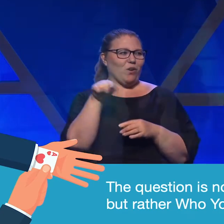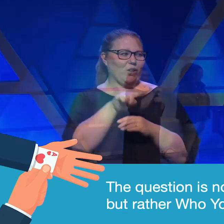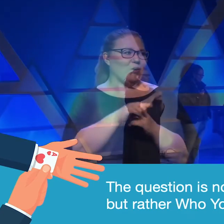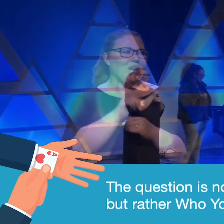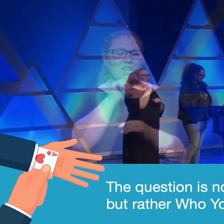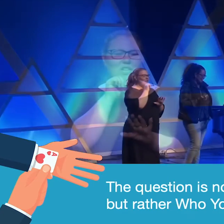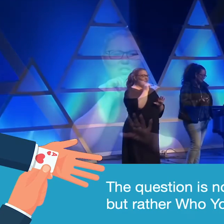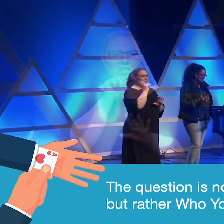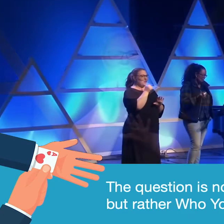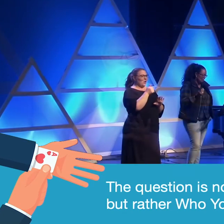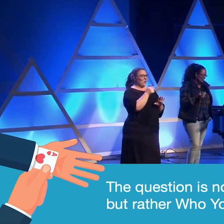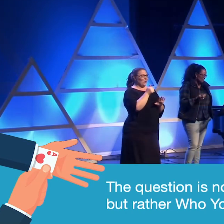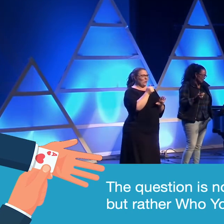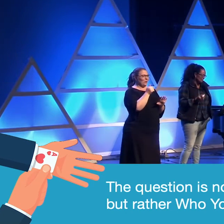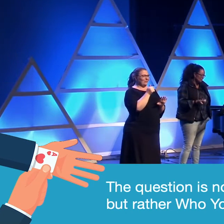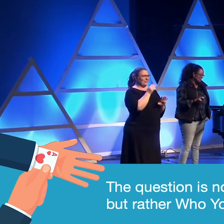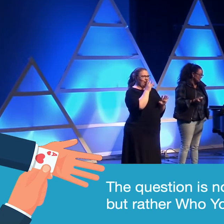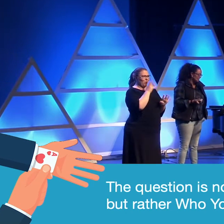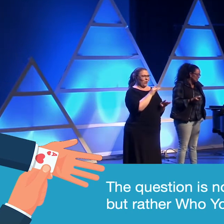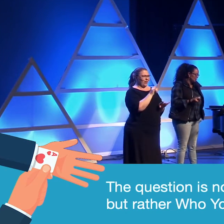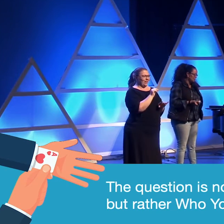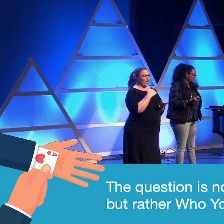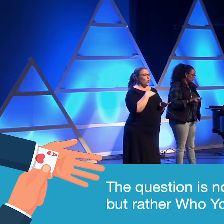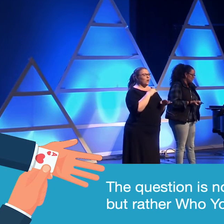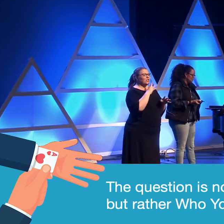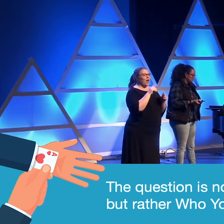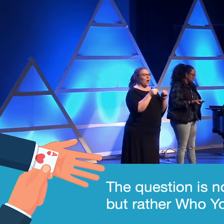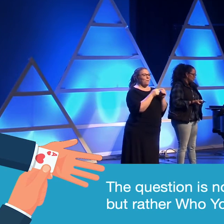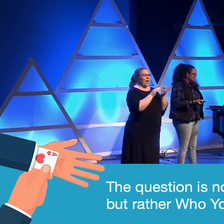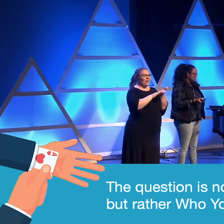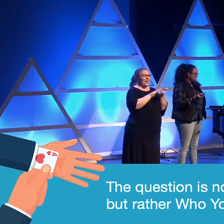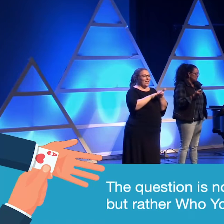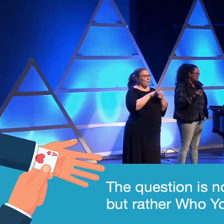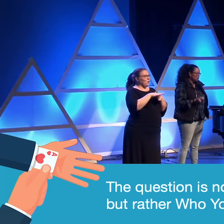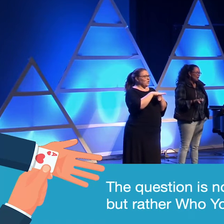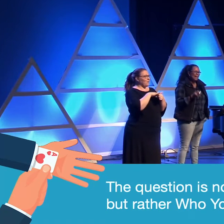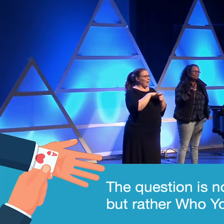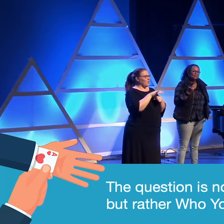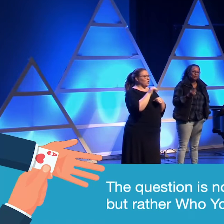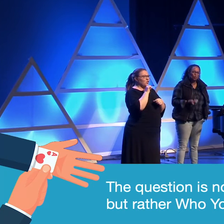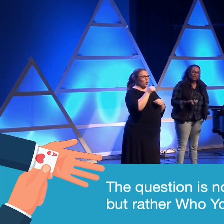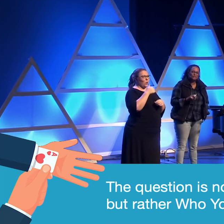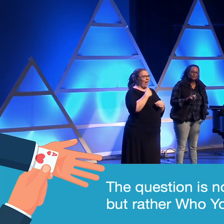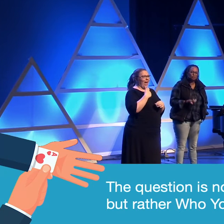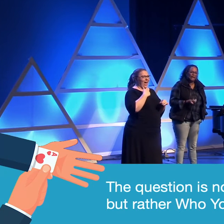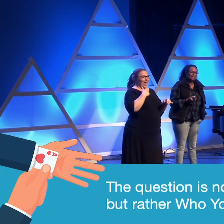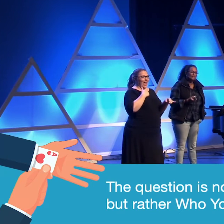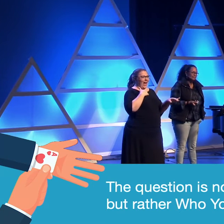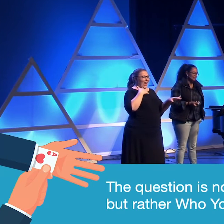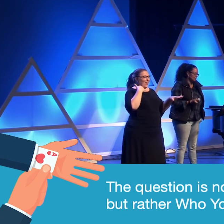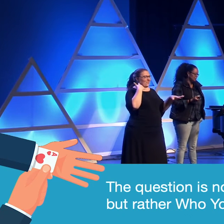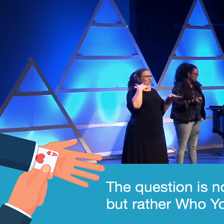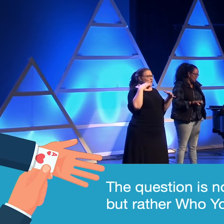Don't check out. We're going to talk about decluttering your space so that you don't have noise trying to steal your time.